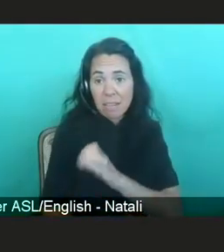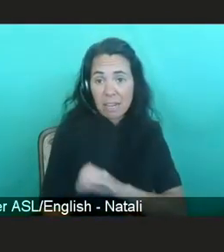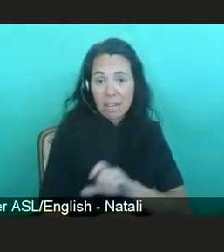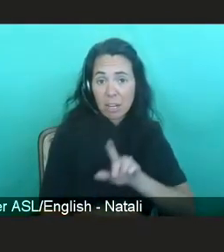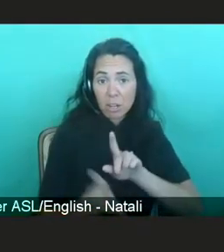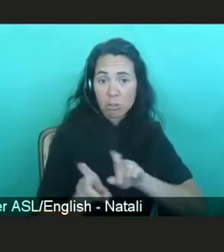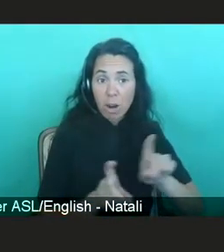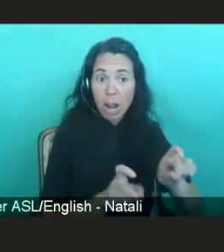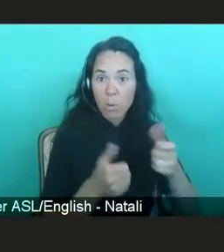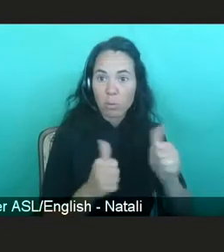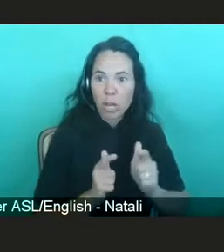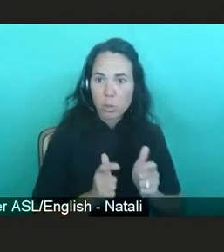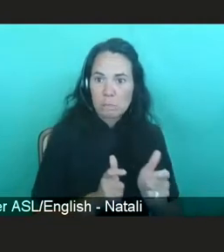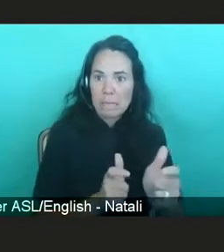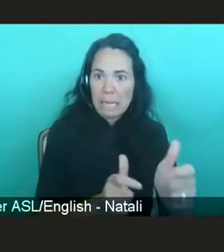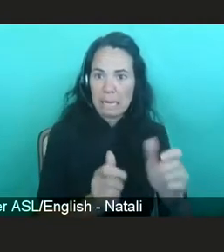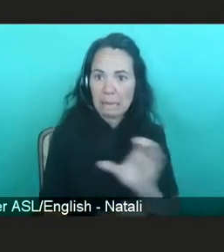development.